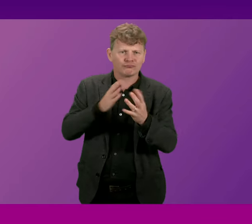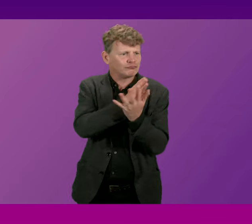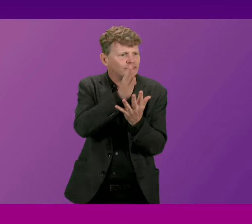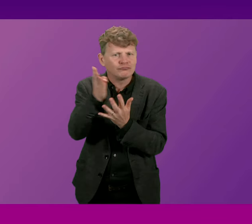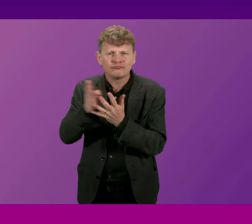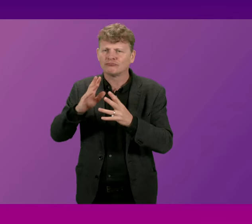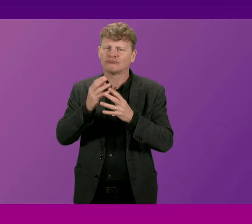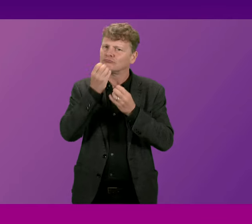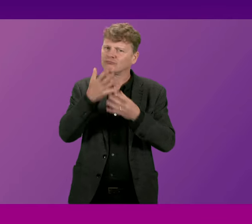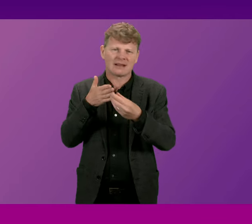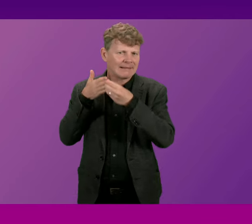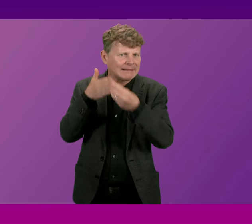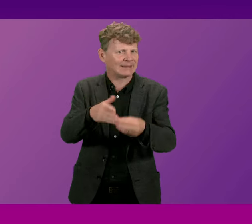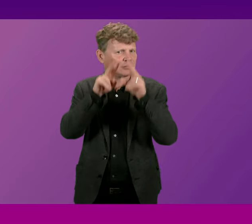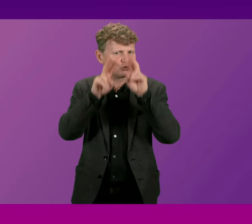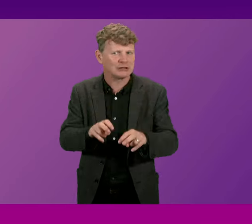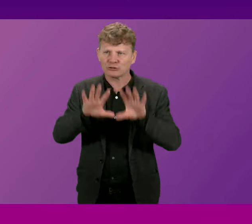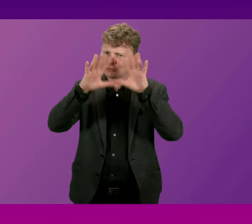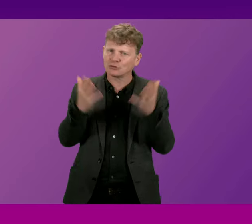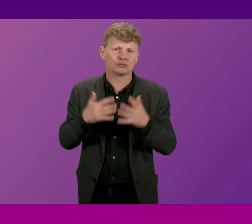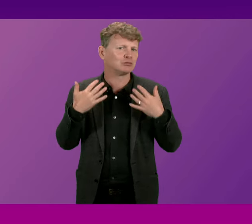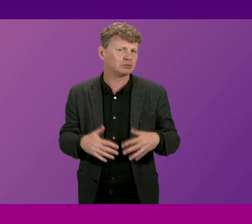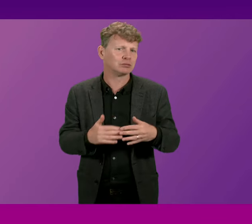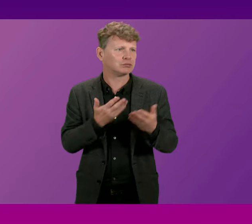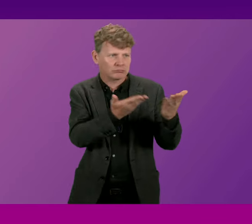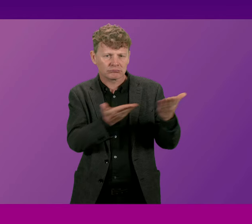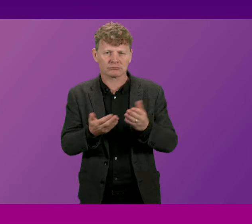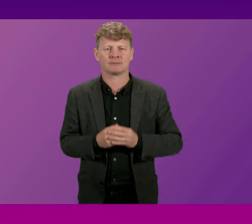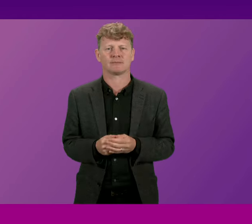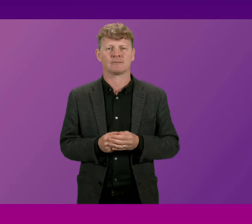in groundbreaking research and science First Minister